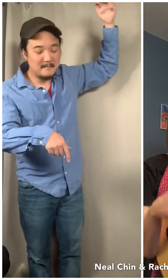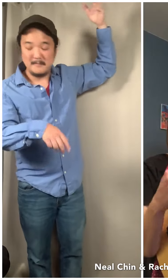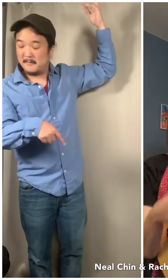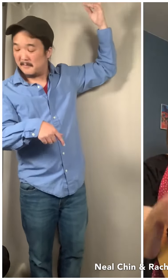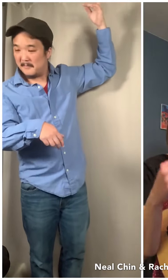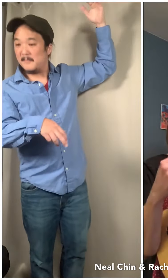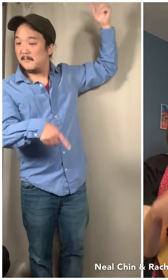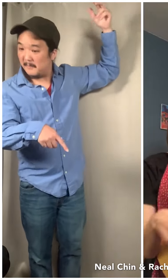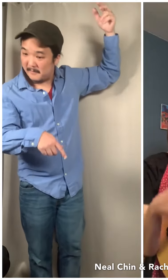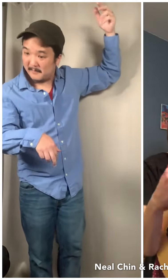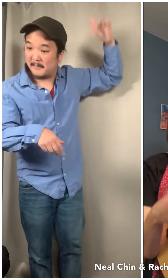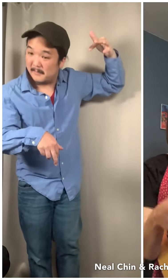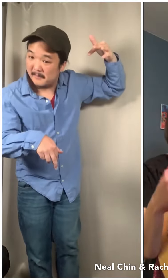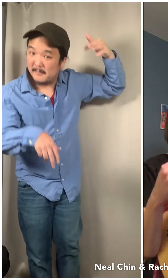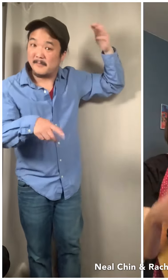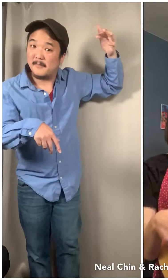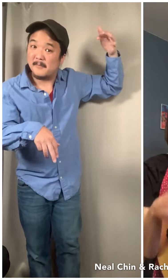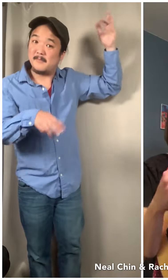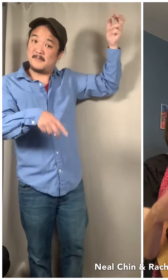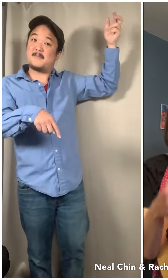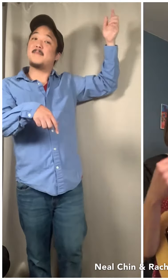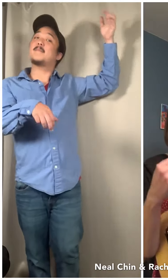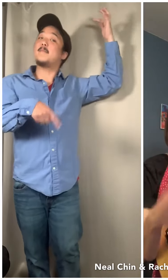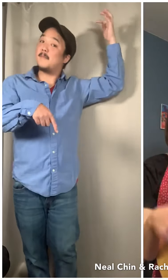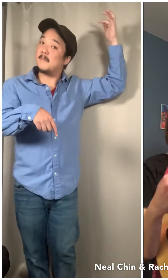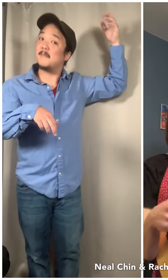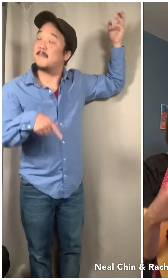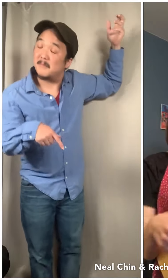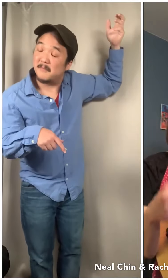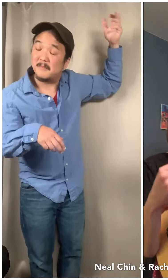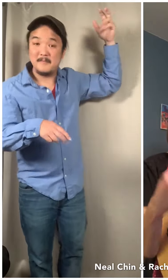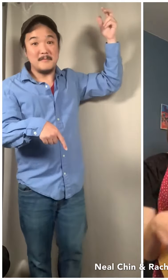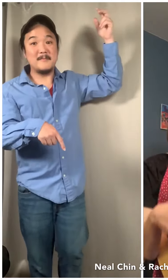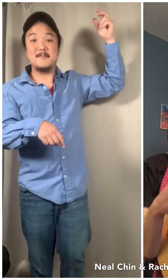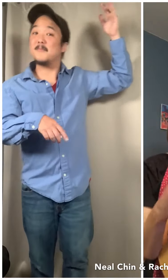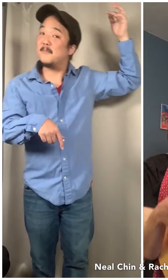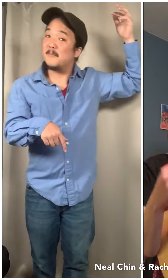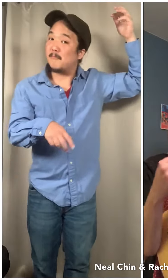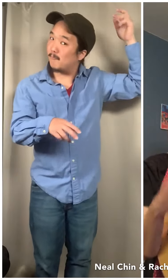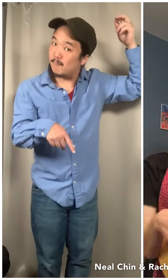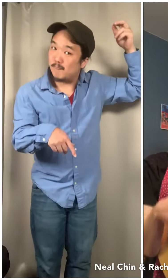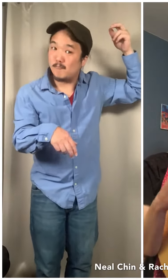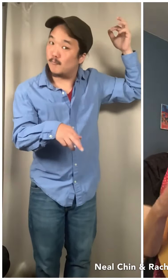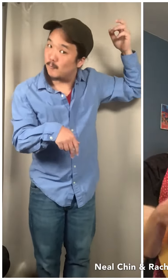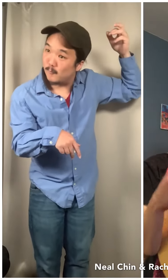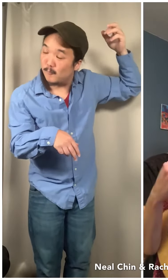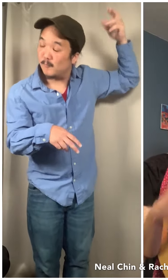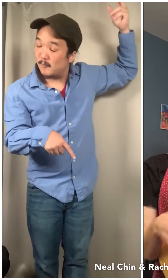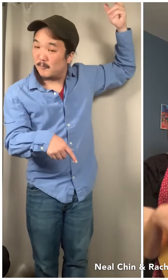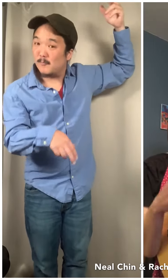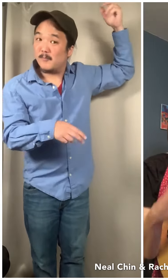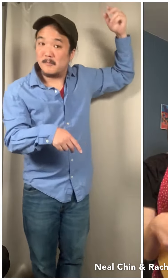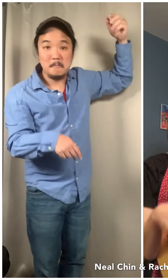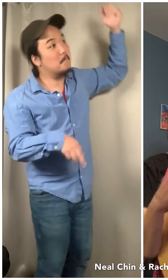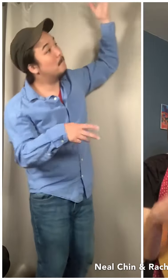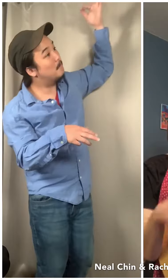I've got those old sugar blues, pretty baby. I've got those old sugar blues,